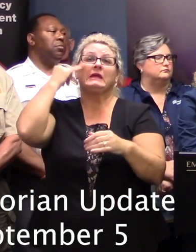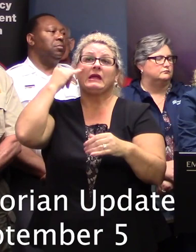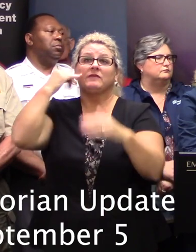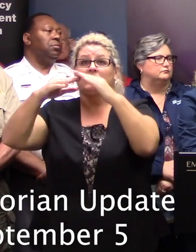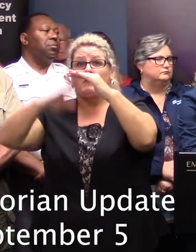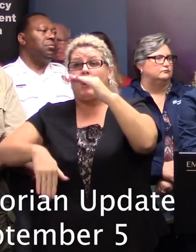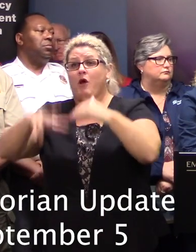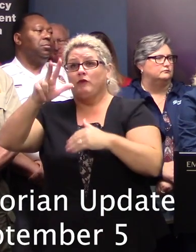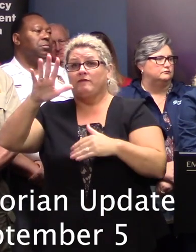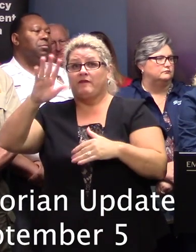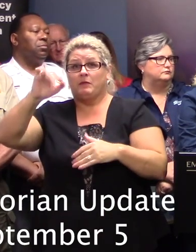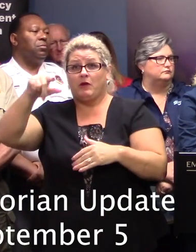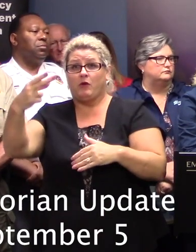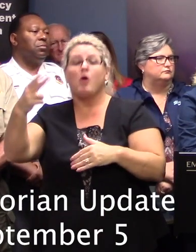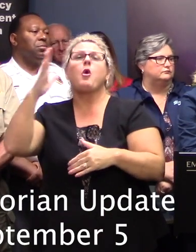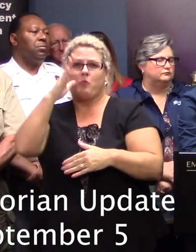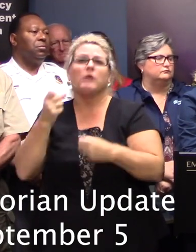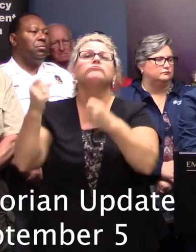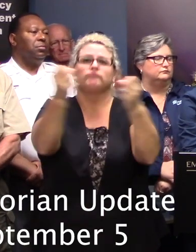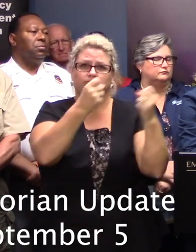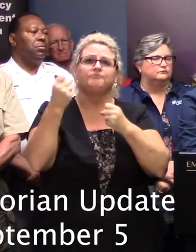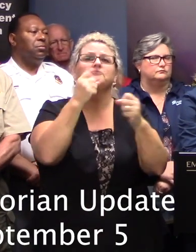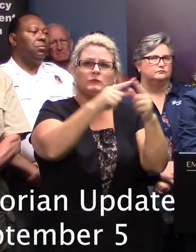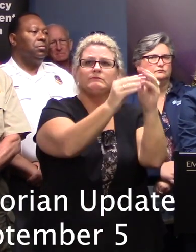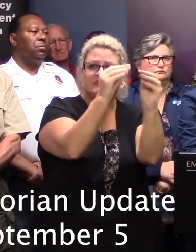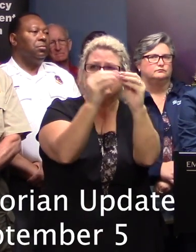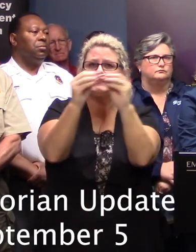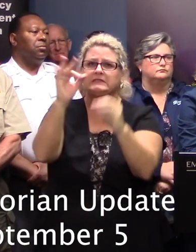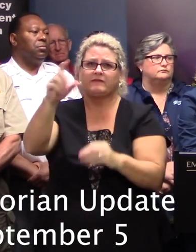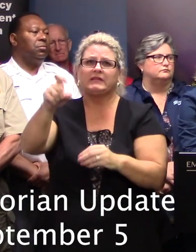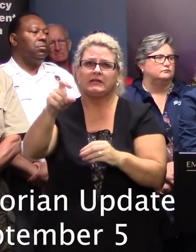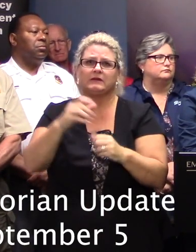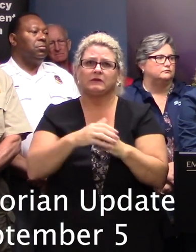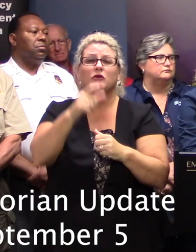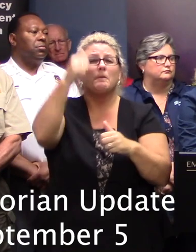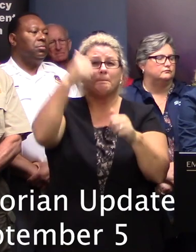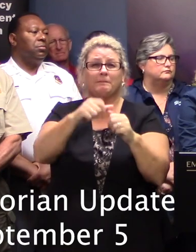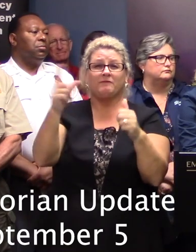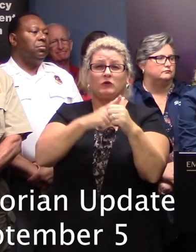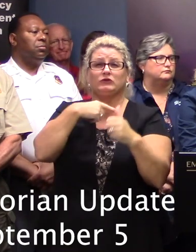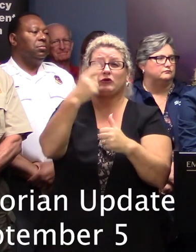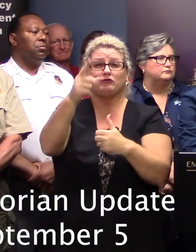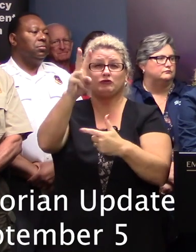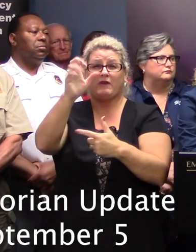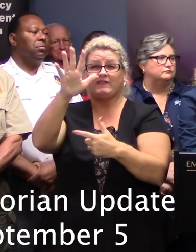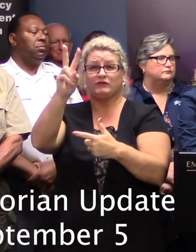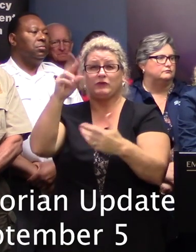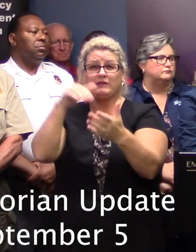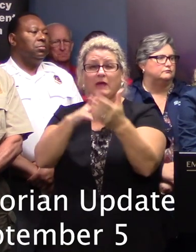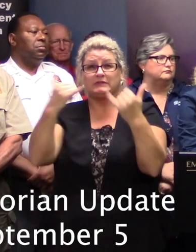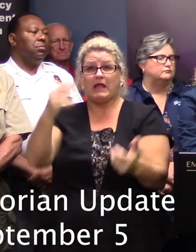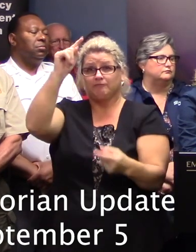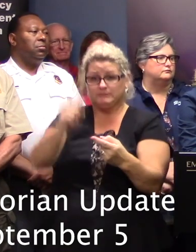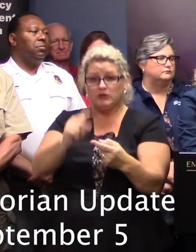where there's openings and they are restoring service which is why you saw the numbers fluctuate they are out there restoring service where